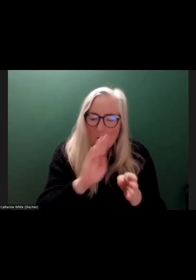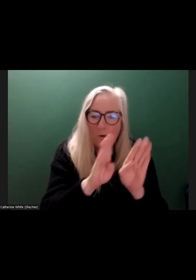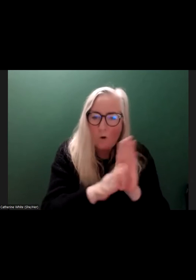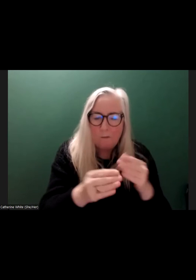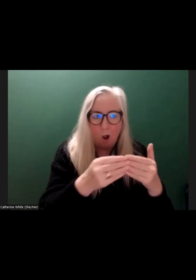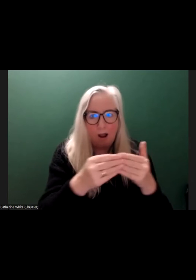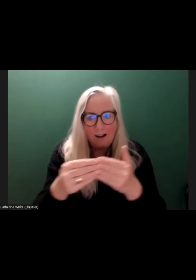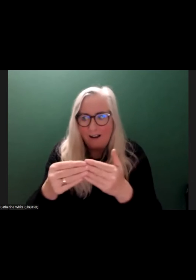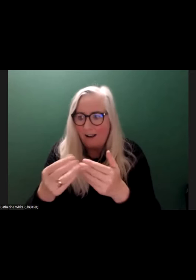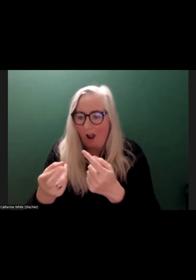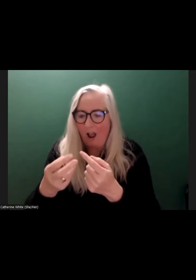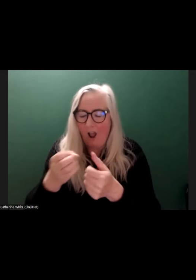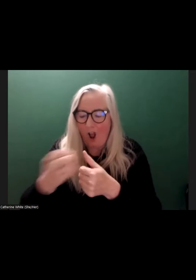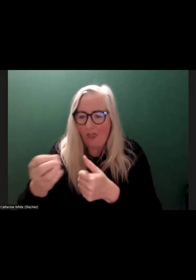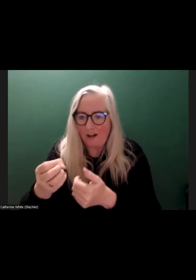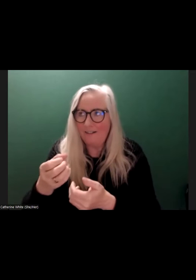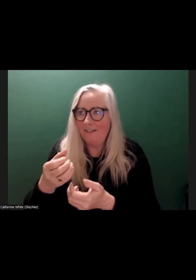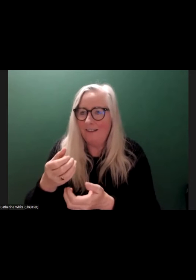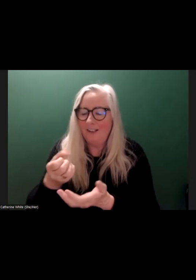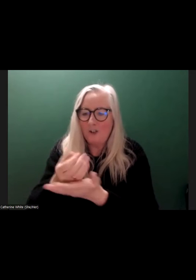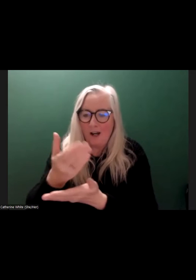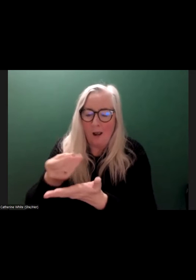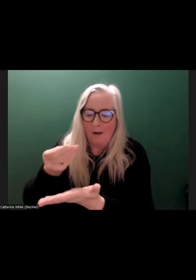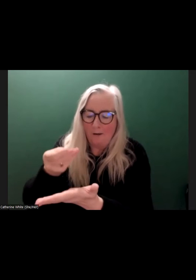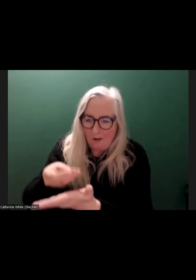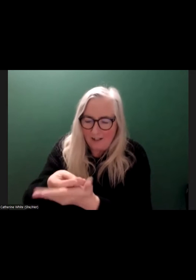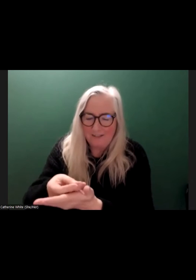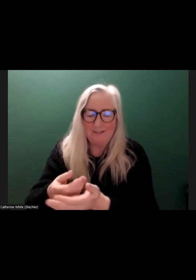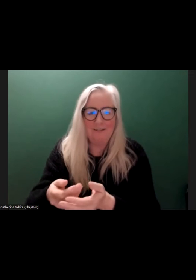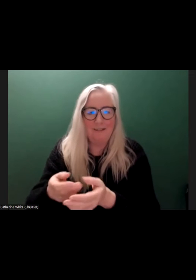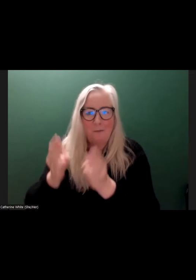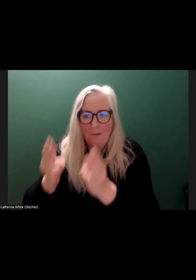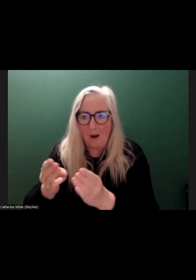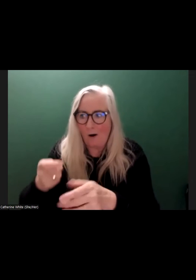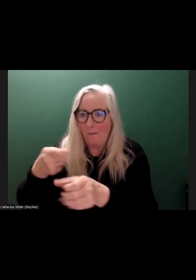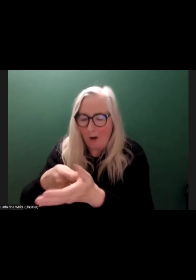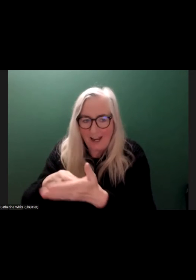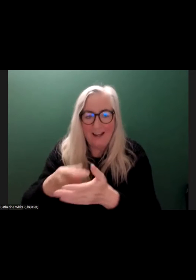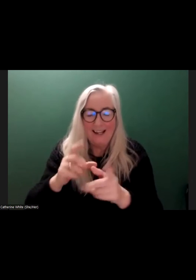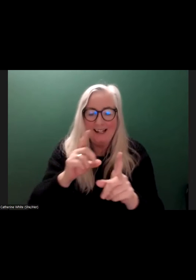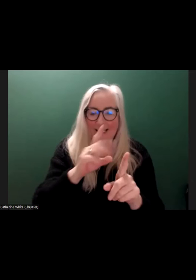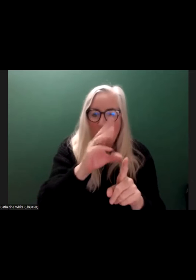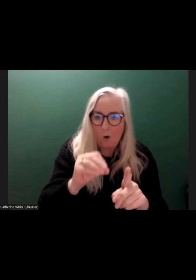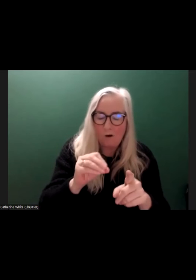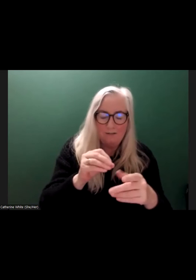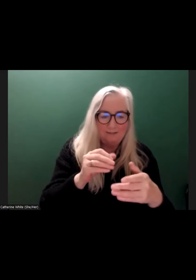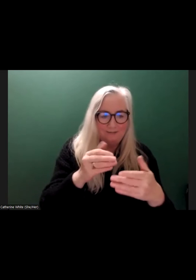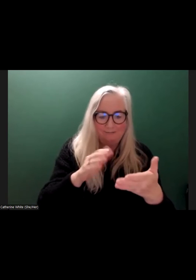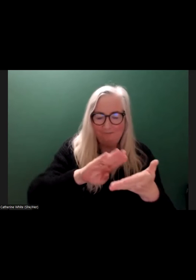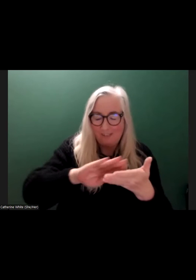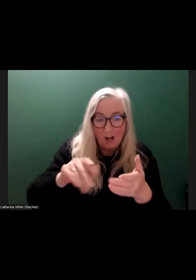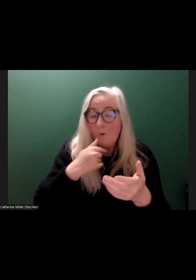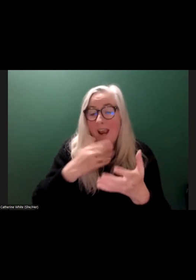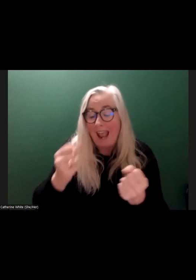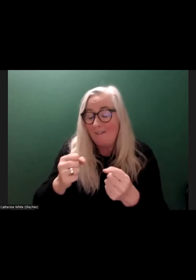narrative about financial cost of power and money and how disabled people's organizations are meeting these barriers. And not only interacting with the